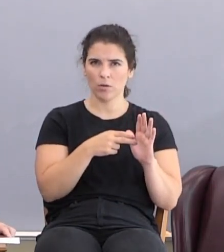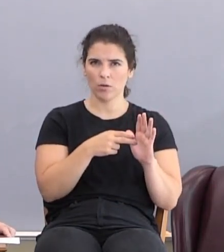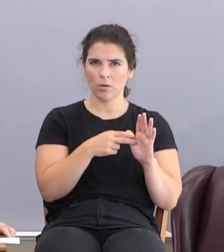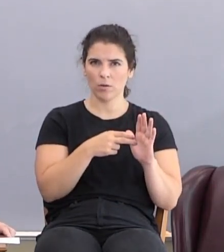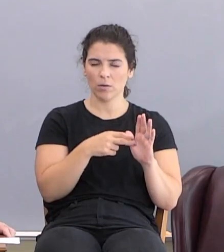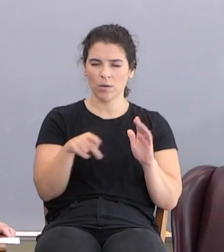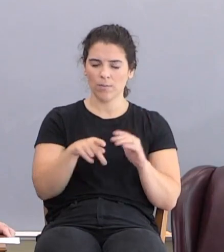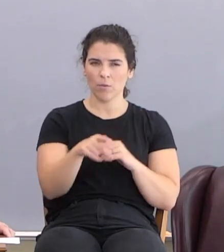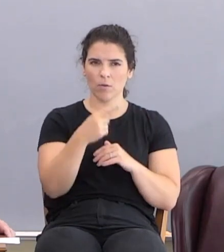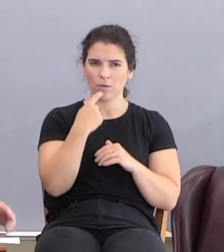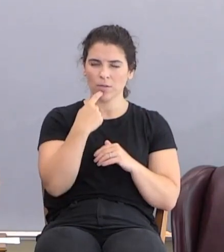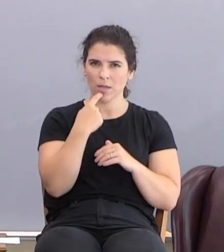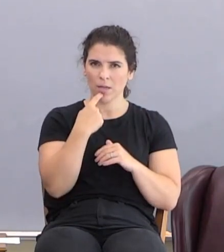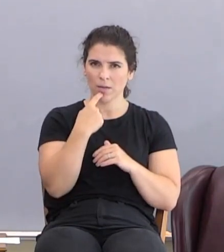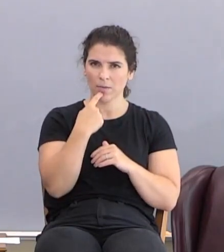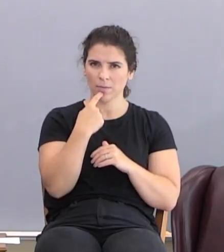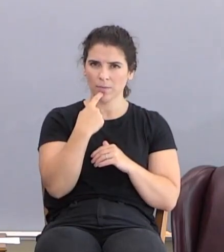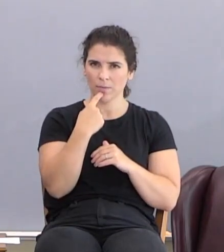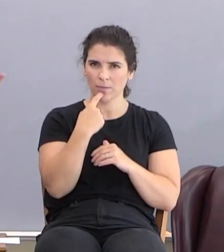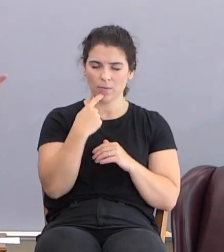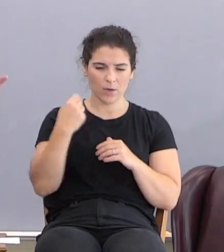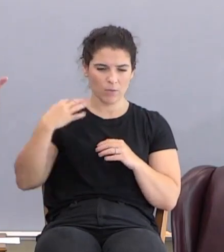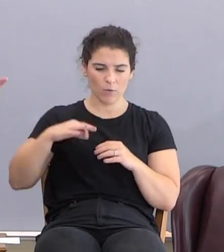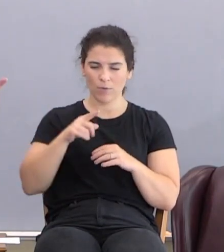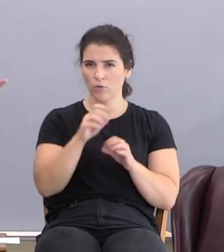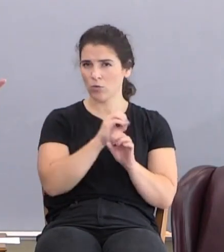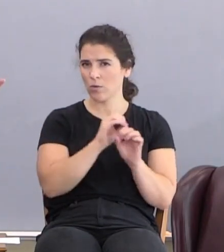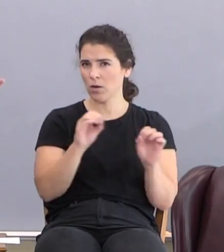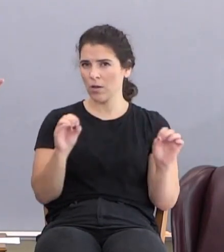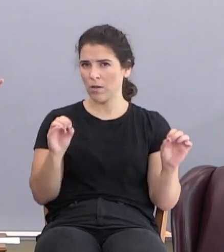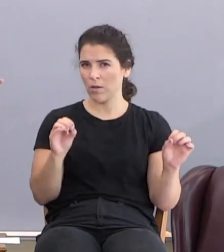And Paul says, it profits you nothing.